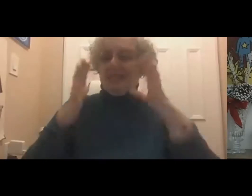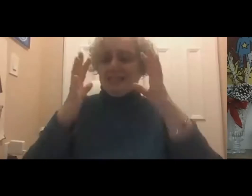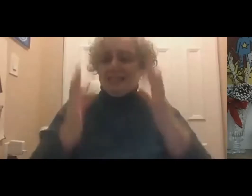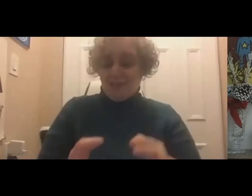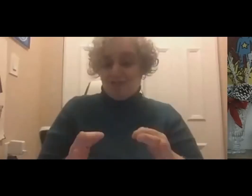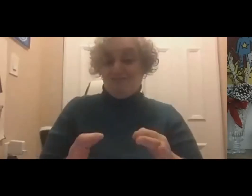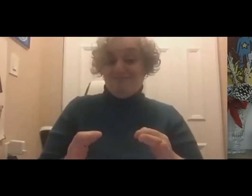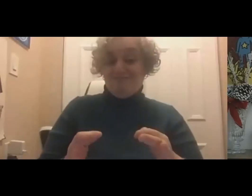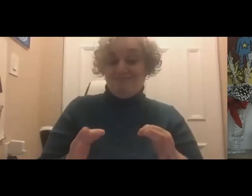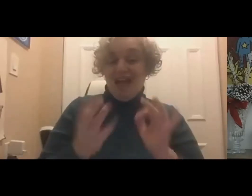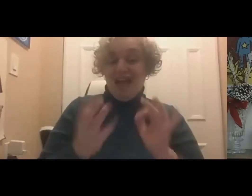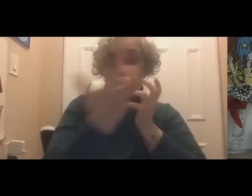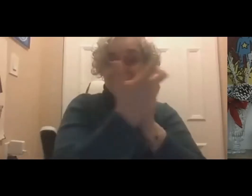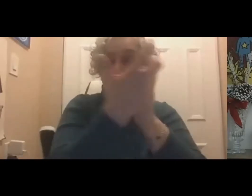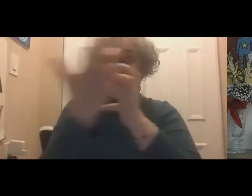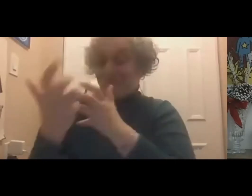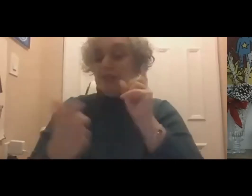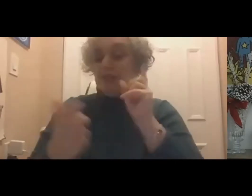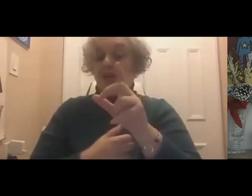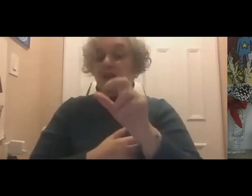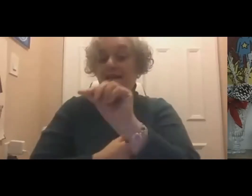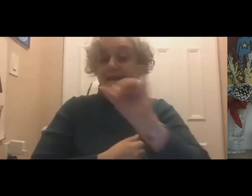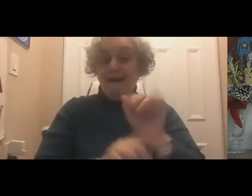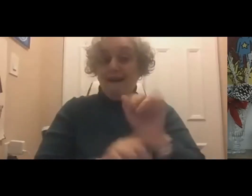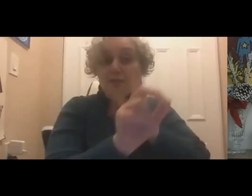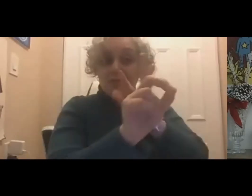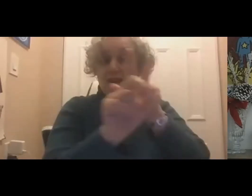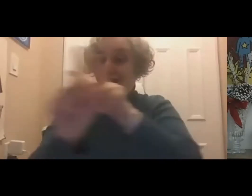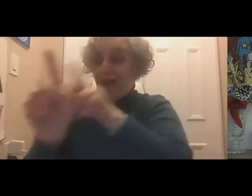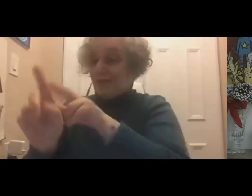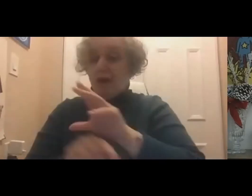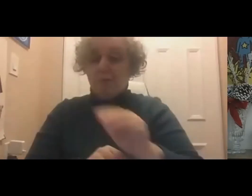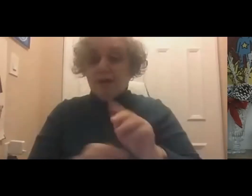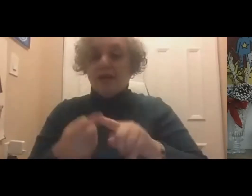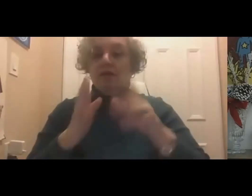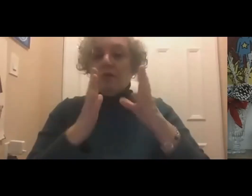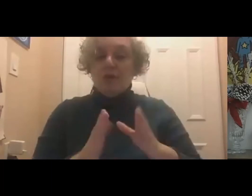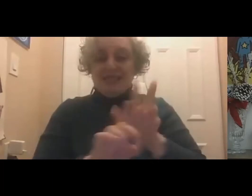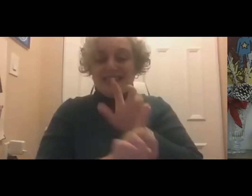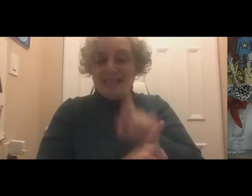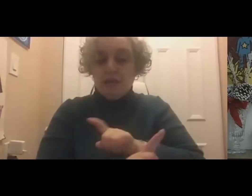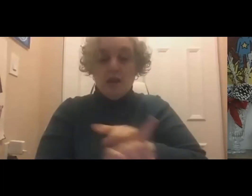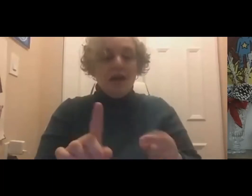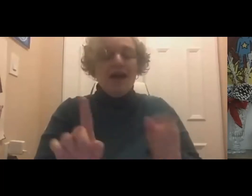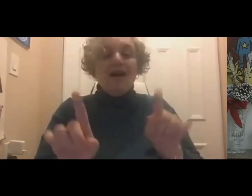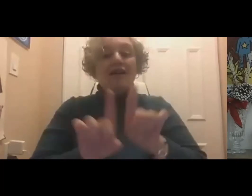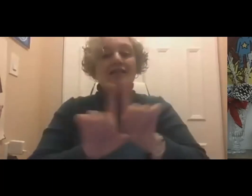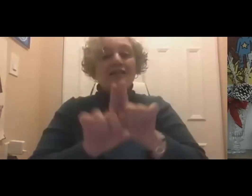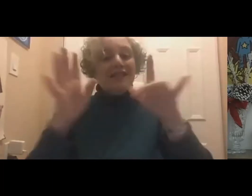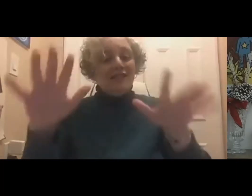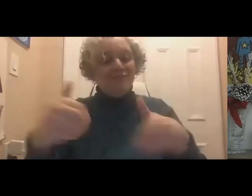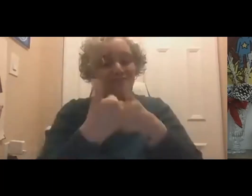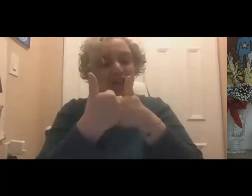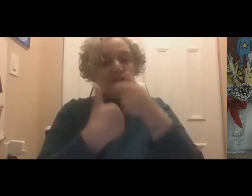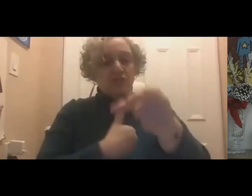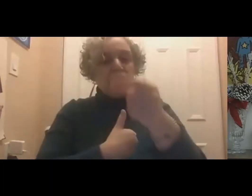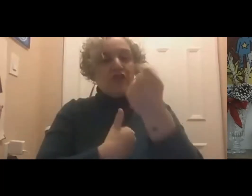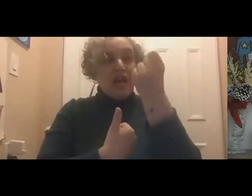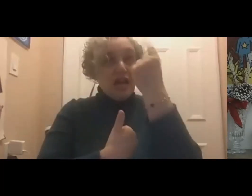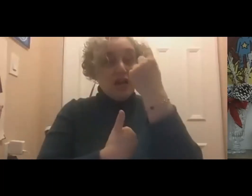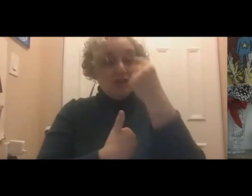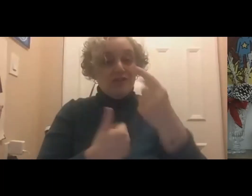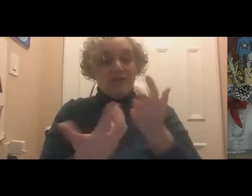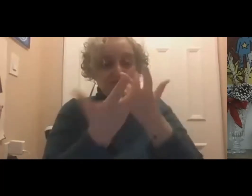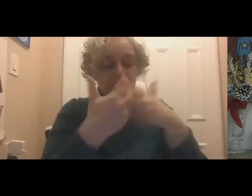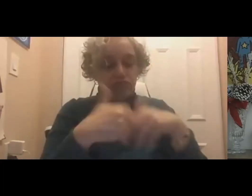What do you think, though, about the challenge sometimes of even understanding when AI is in play?